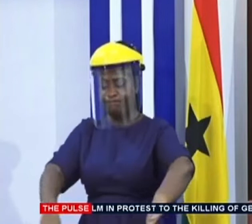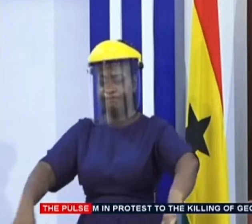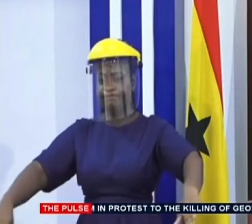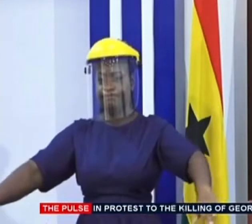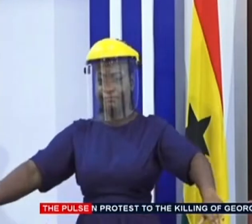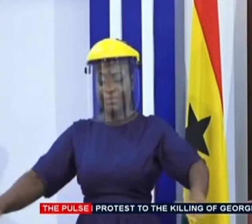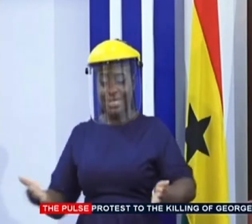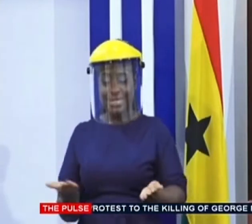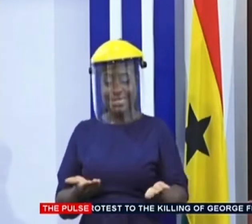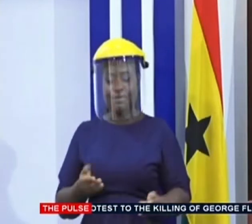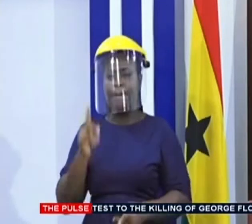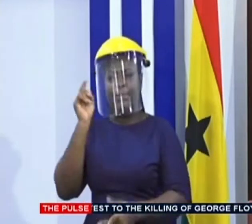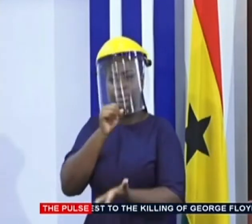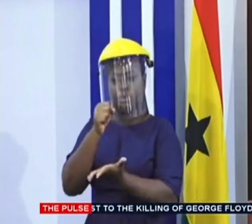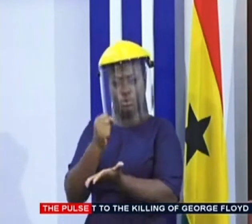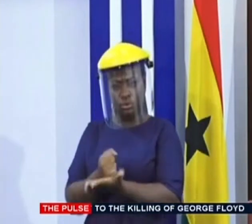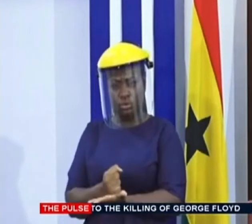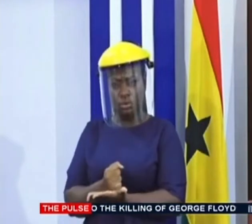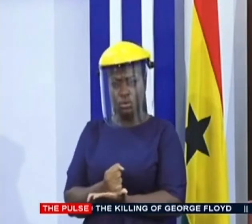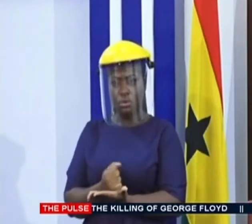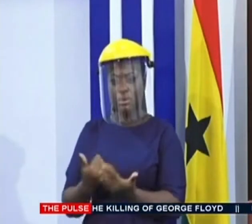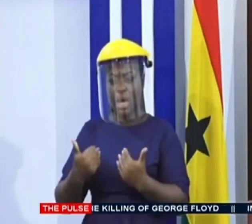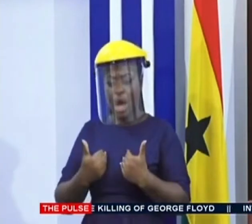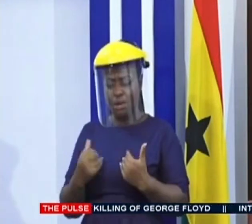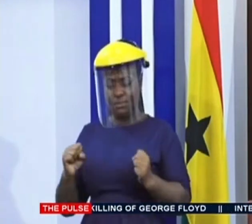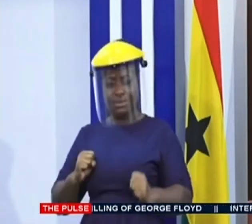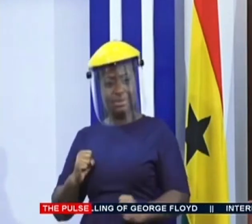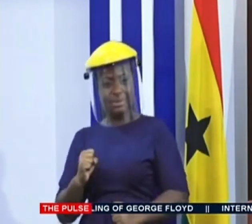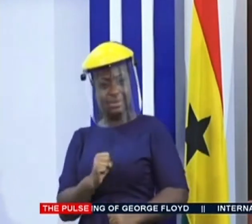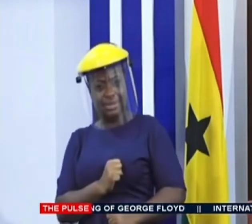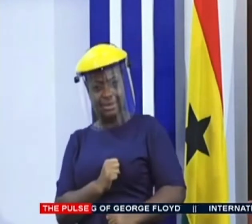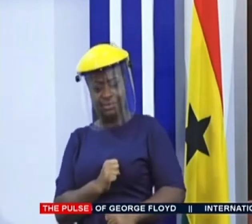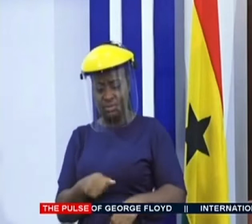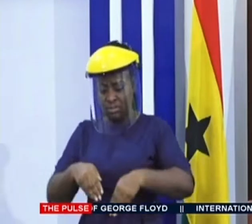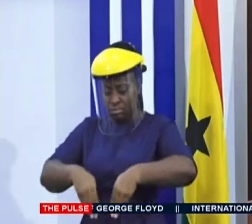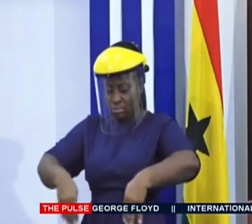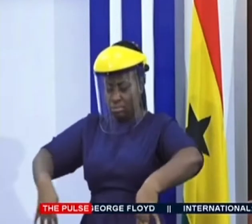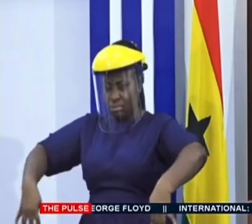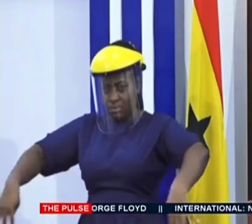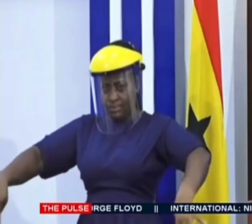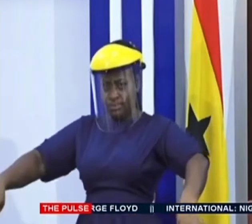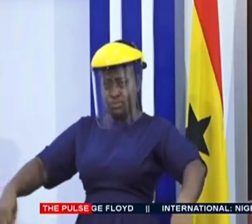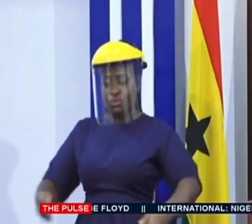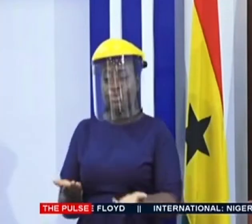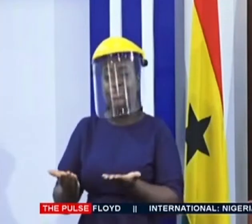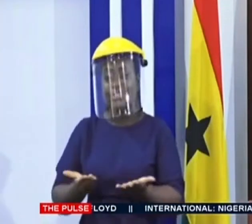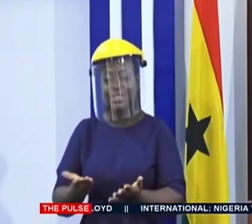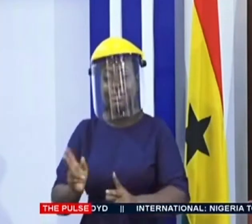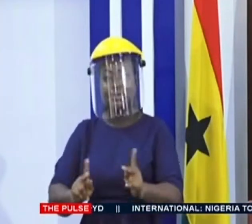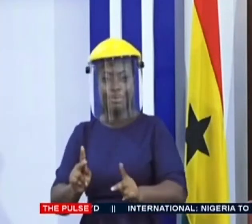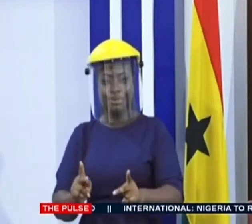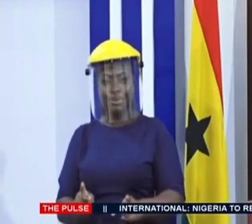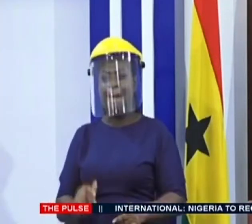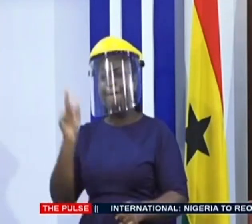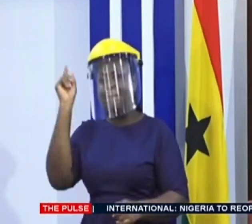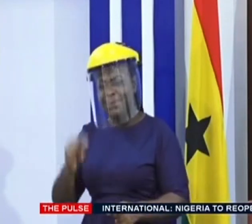you must ensure to have staff at the food station to serve the guests, you must